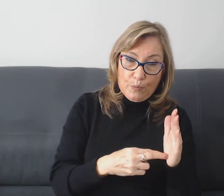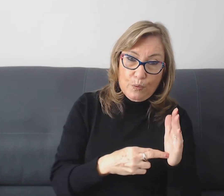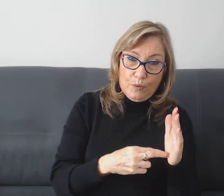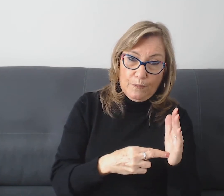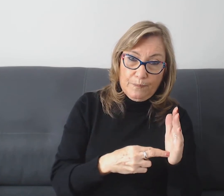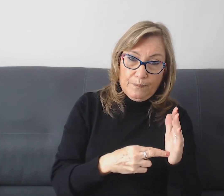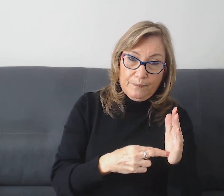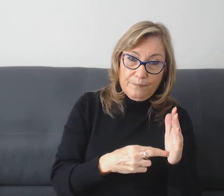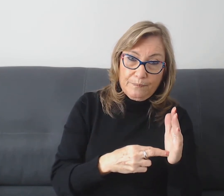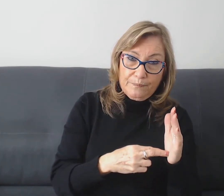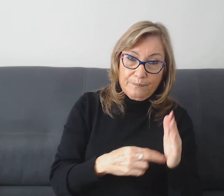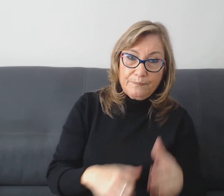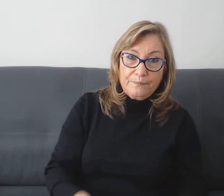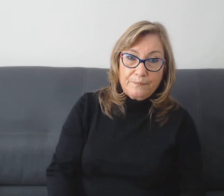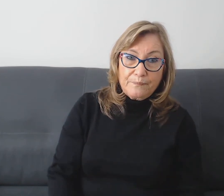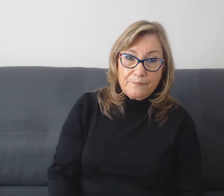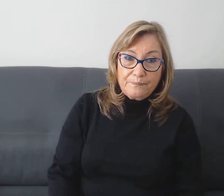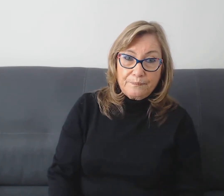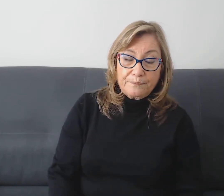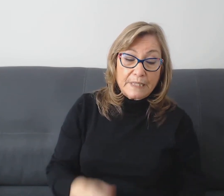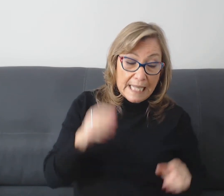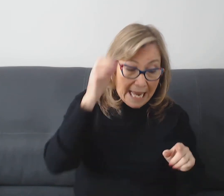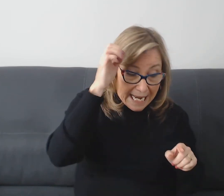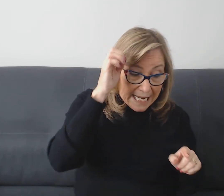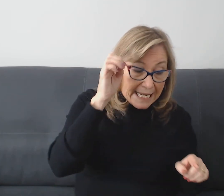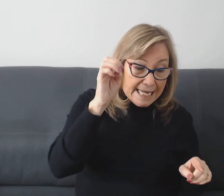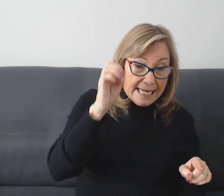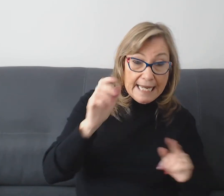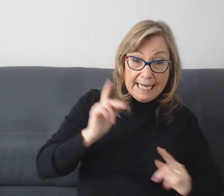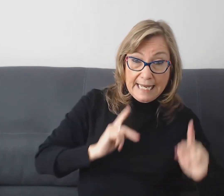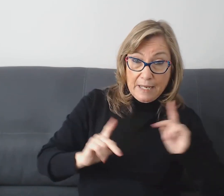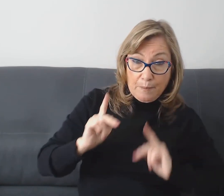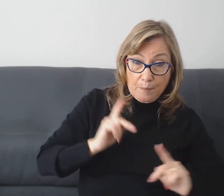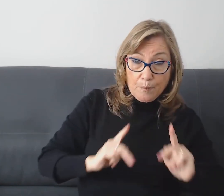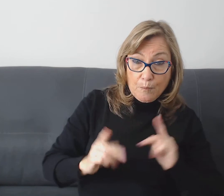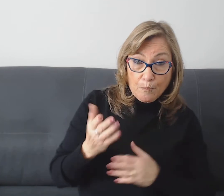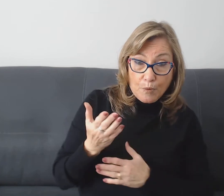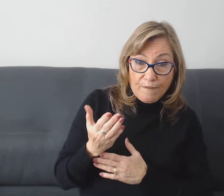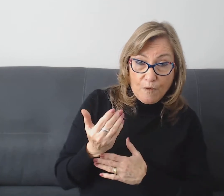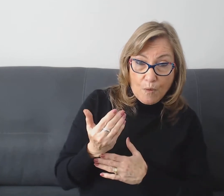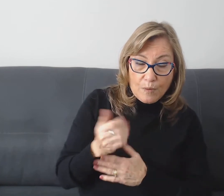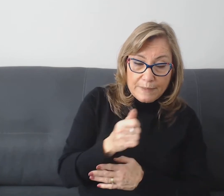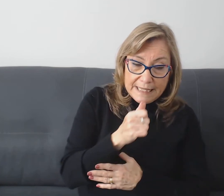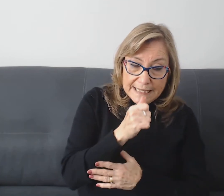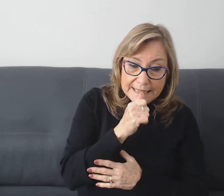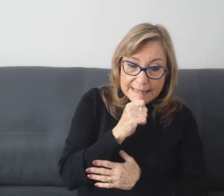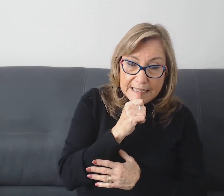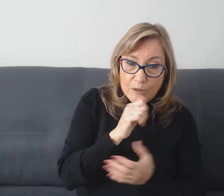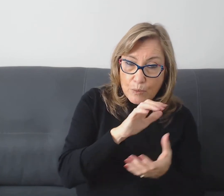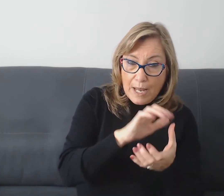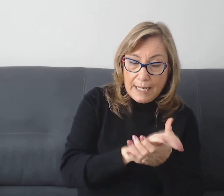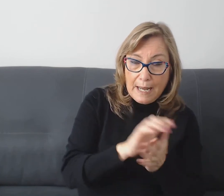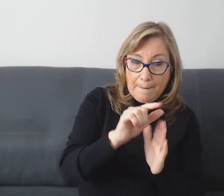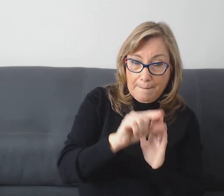He performed secret marriages for many young people.